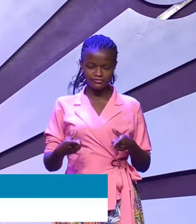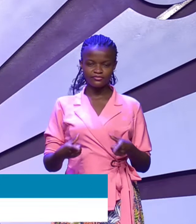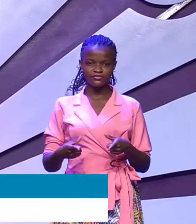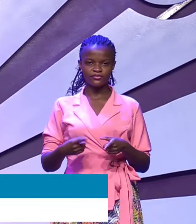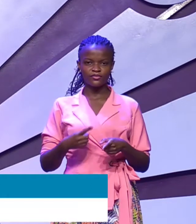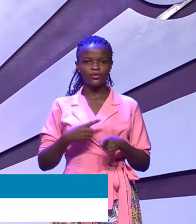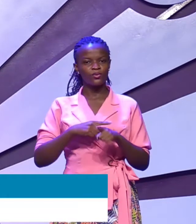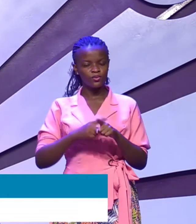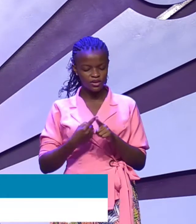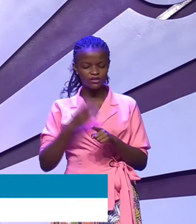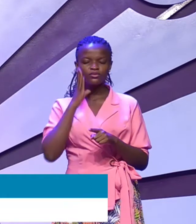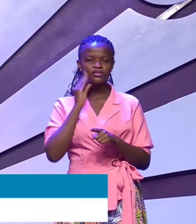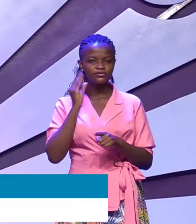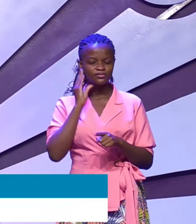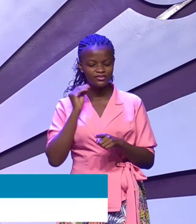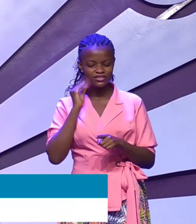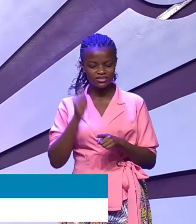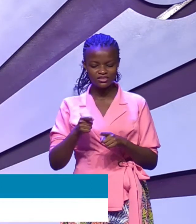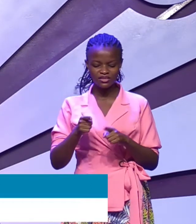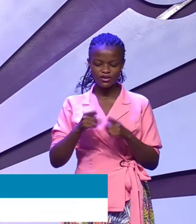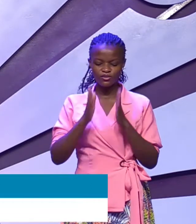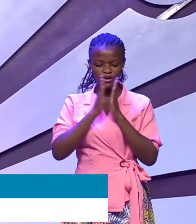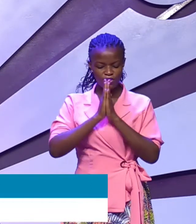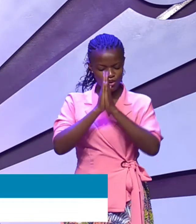when you experience unanswered prayer.